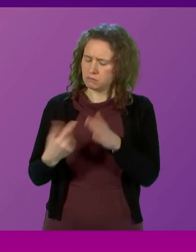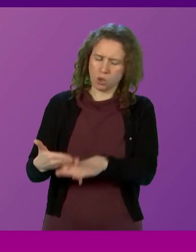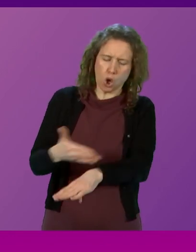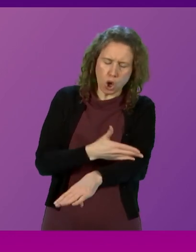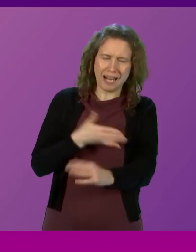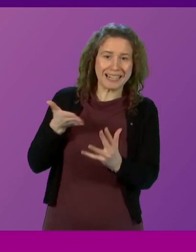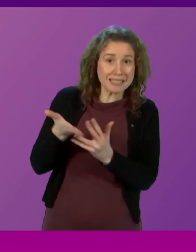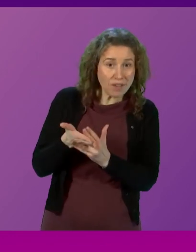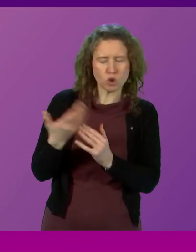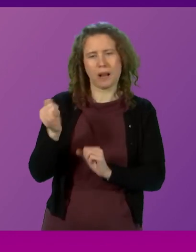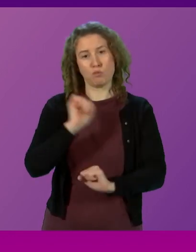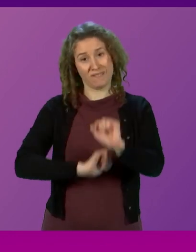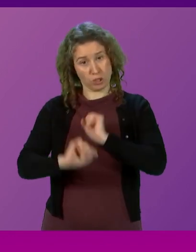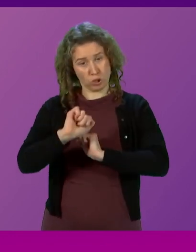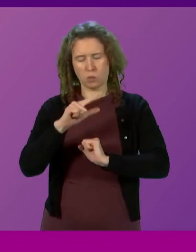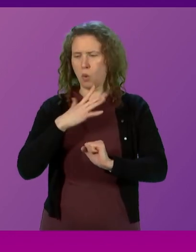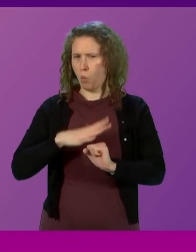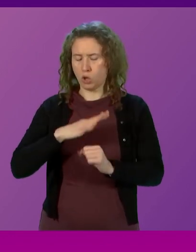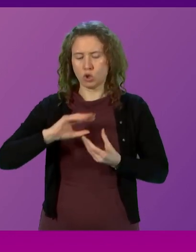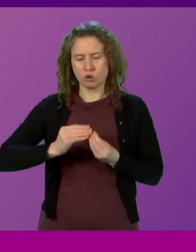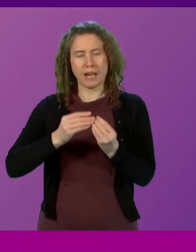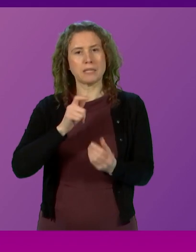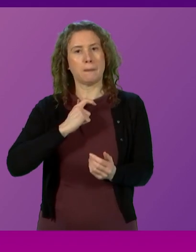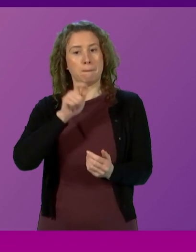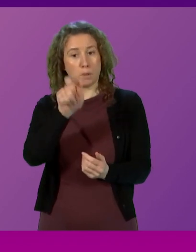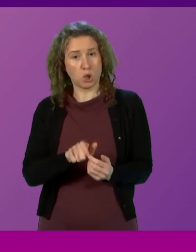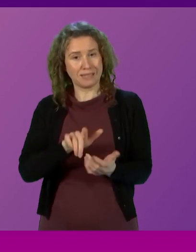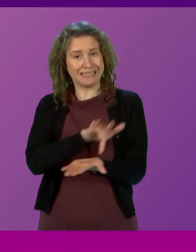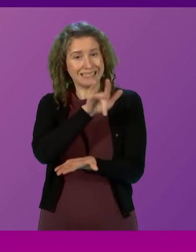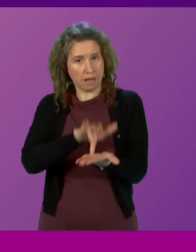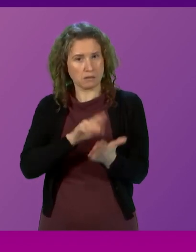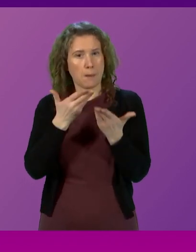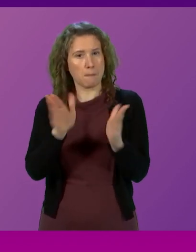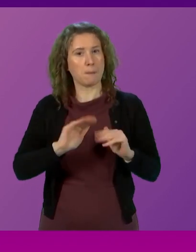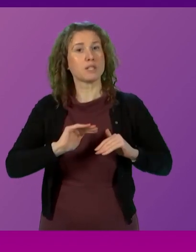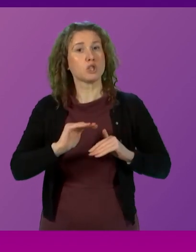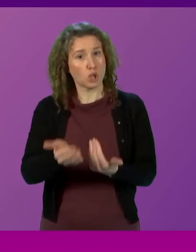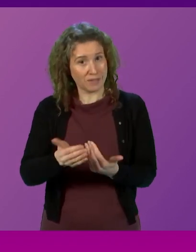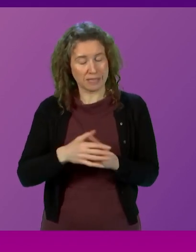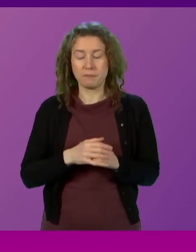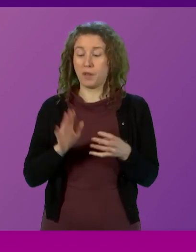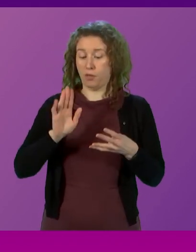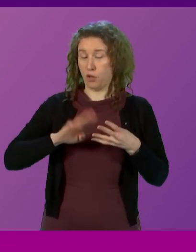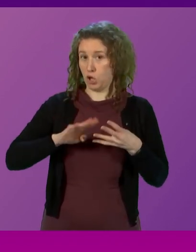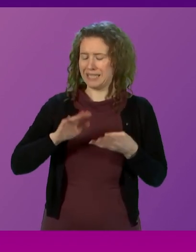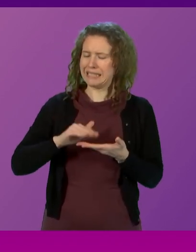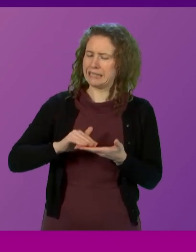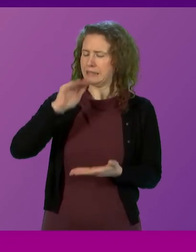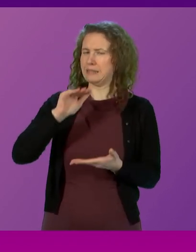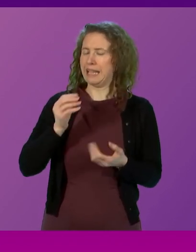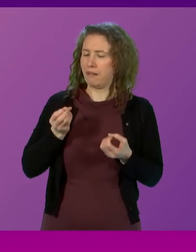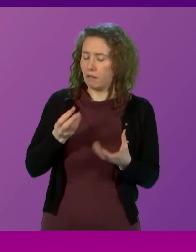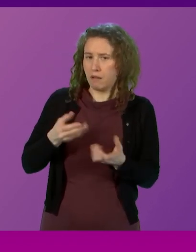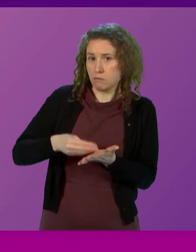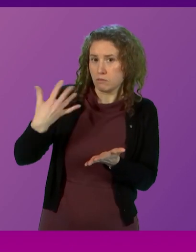prevention as we work to create person-centred public services. Thirdly, the significant increases in input prices